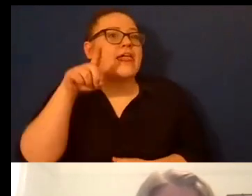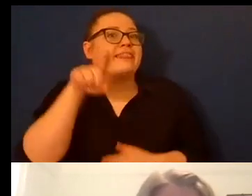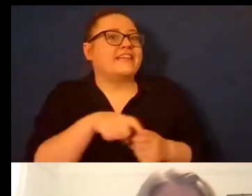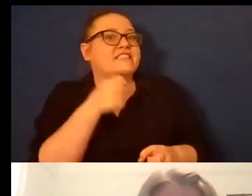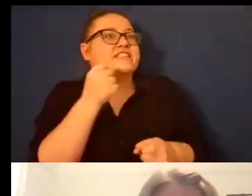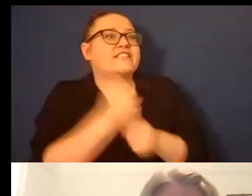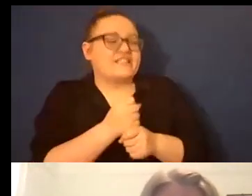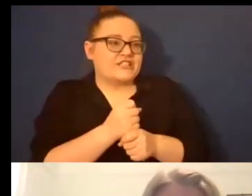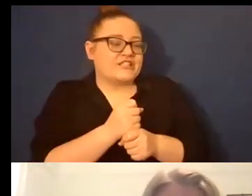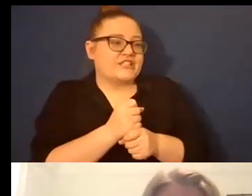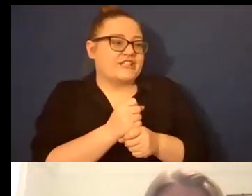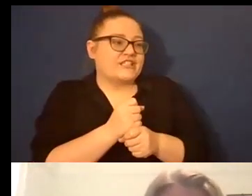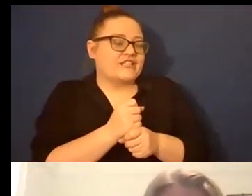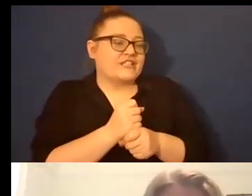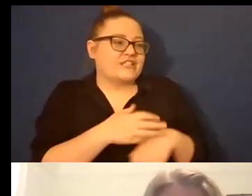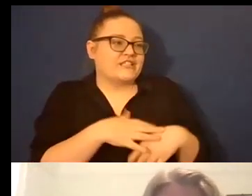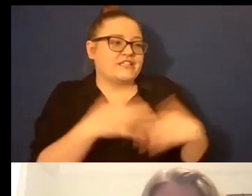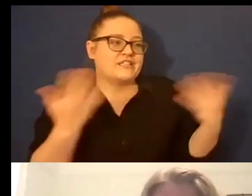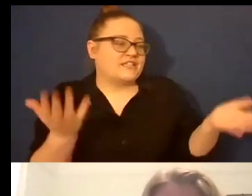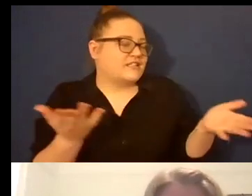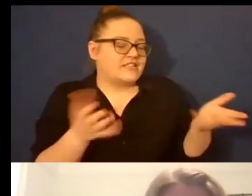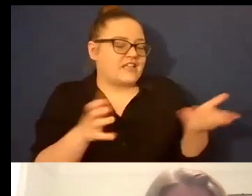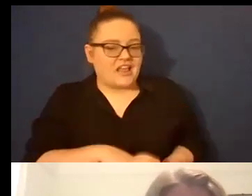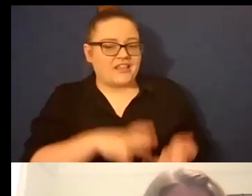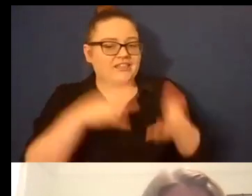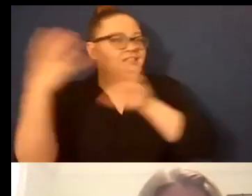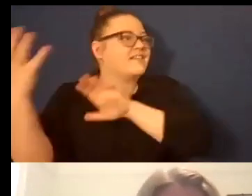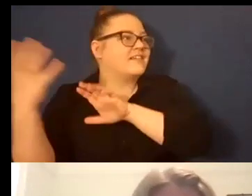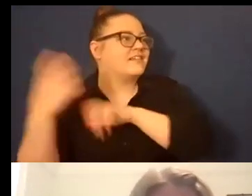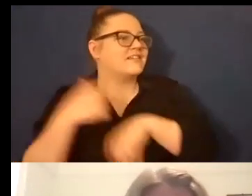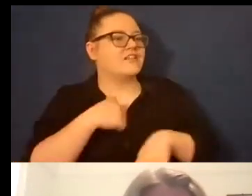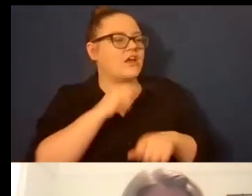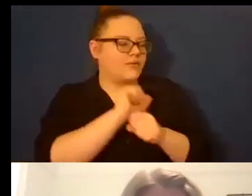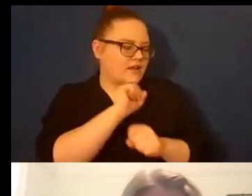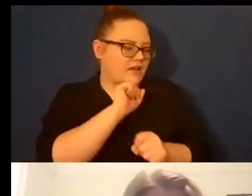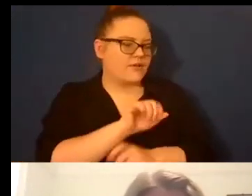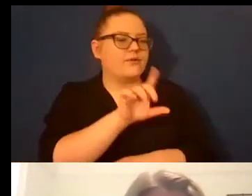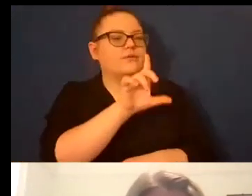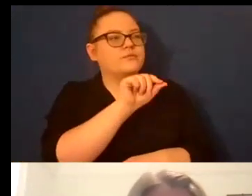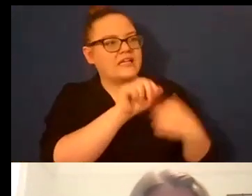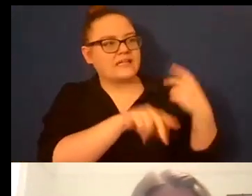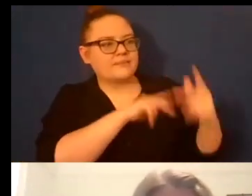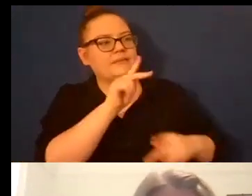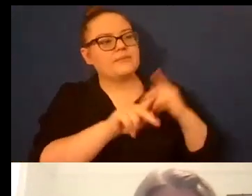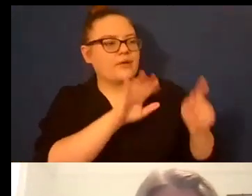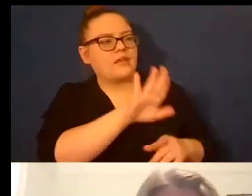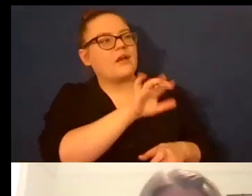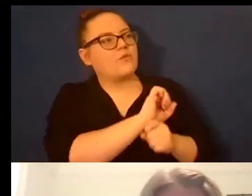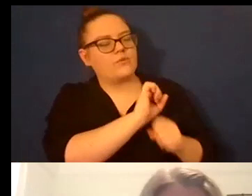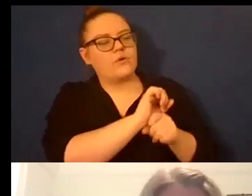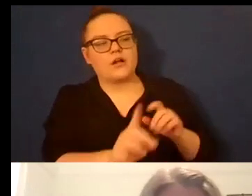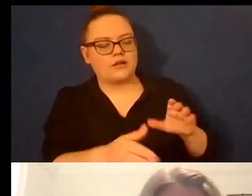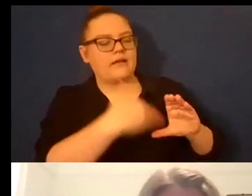but I work with 20 memoirists every single week their work shows up in my inboxes and I know that they